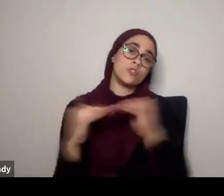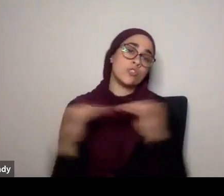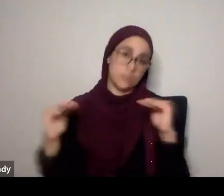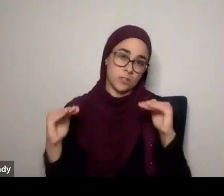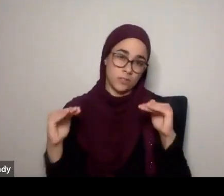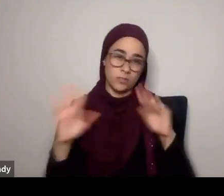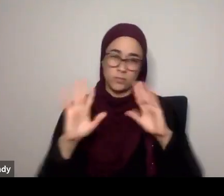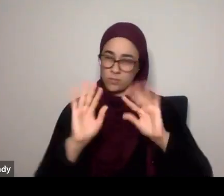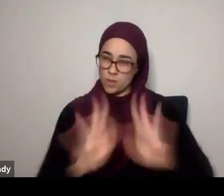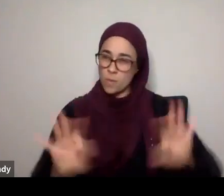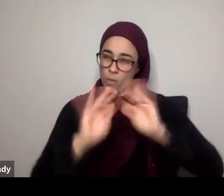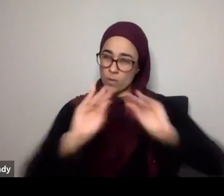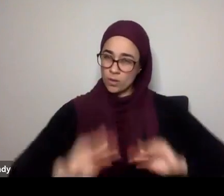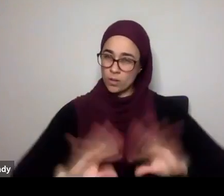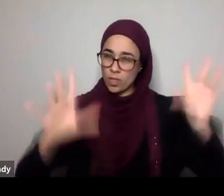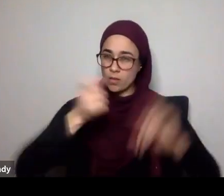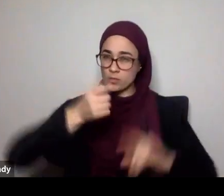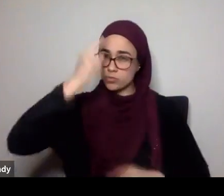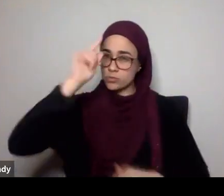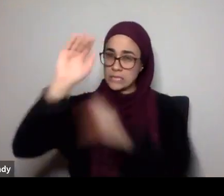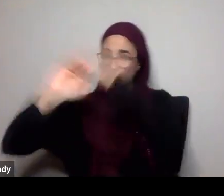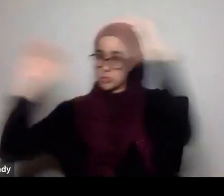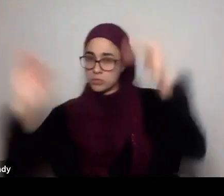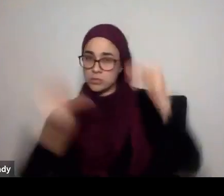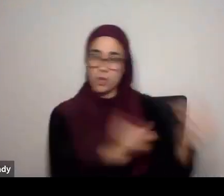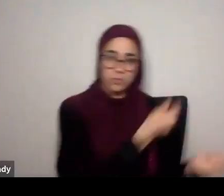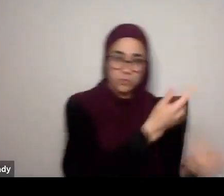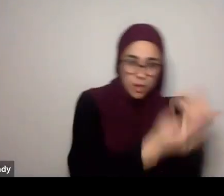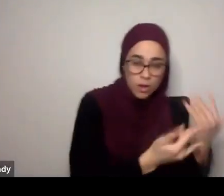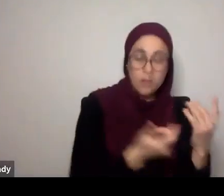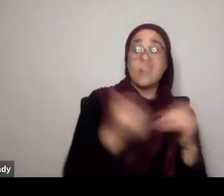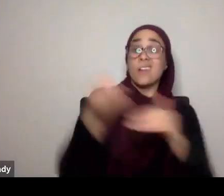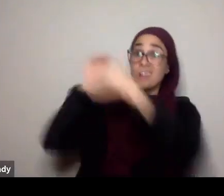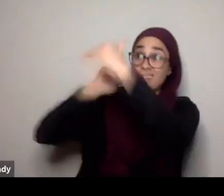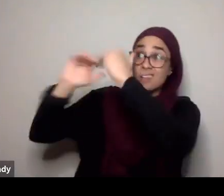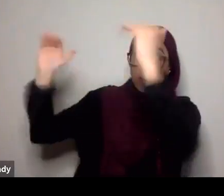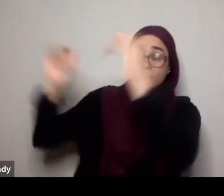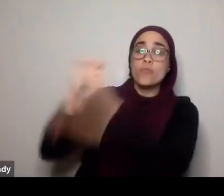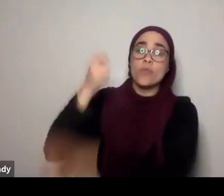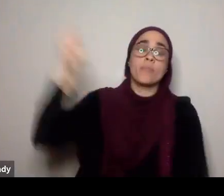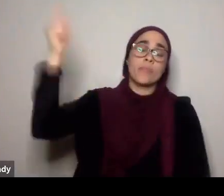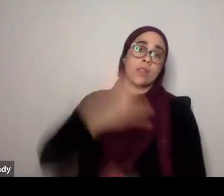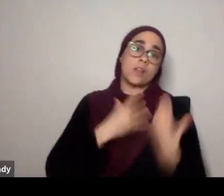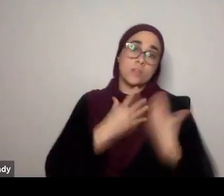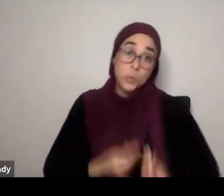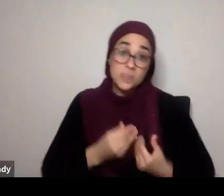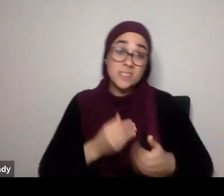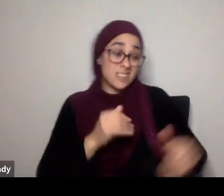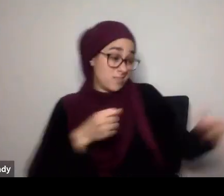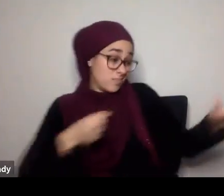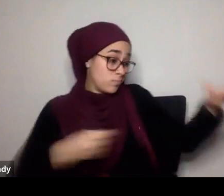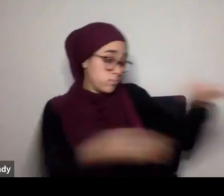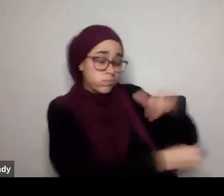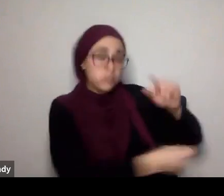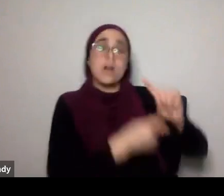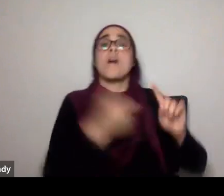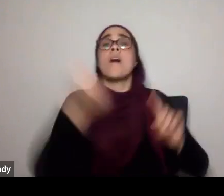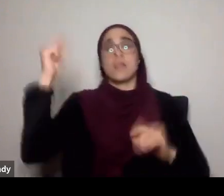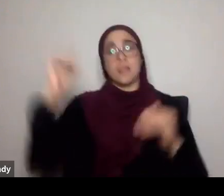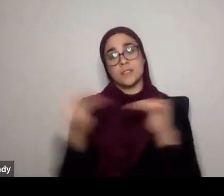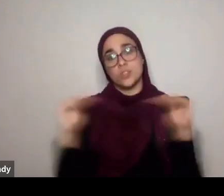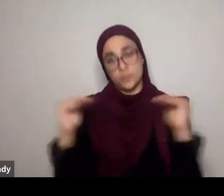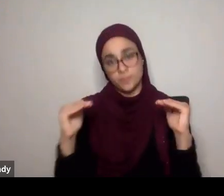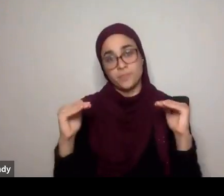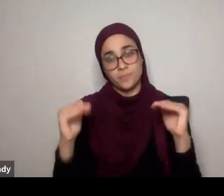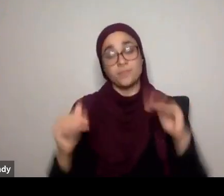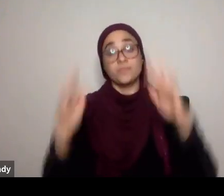so thumma la yamutu feeha, wala yahya, qad aflaha man tazakka, Allah's saying, who then is going to be successful, who's going to avoid that